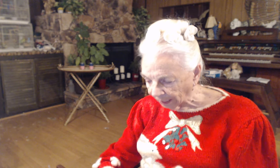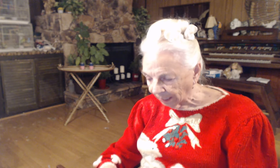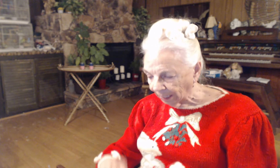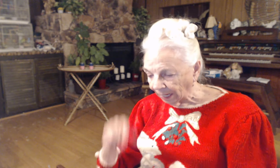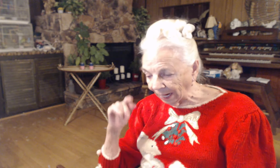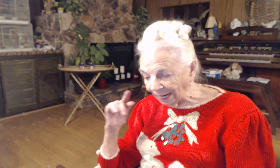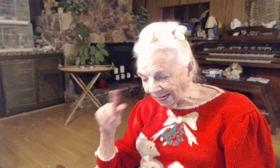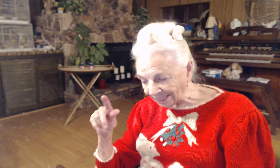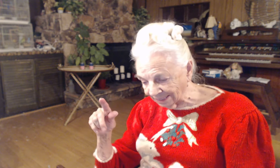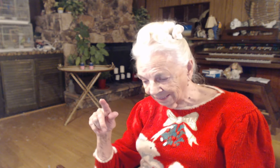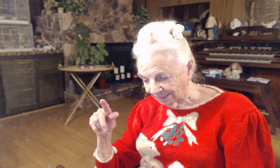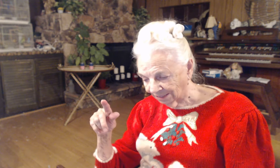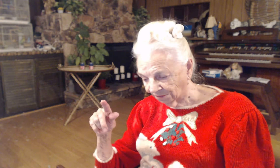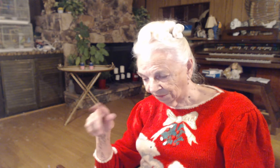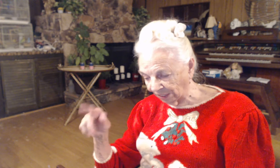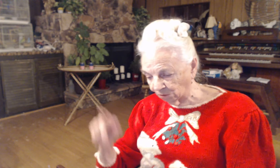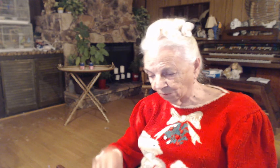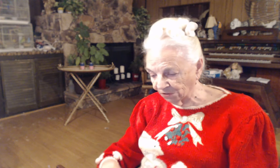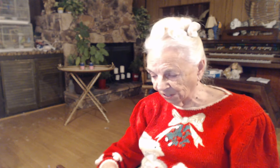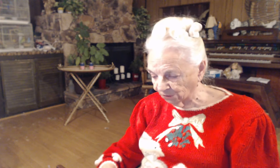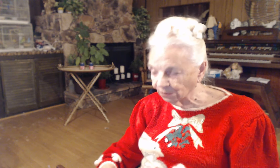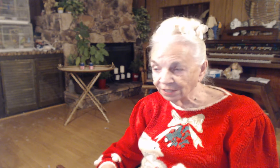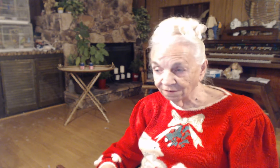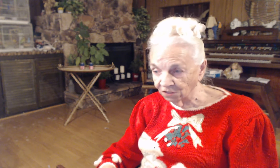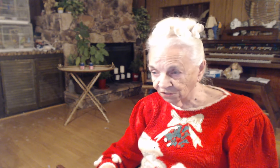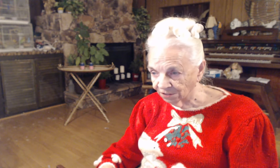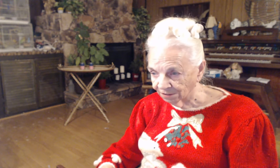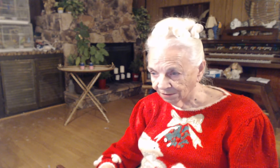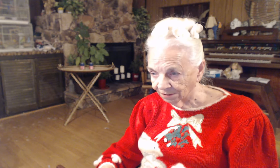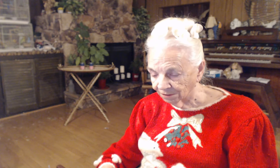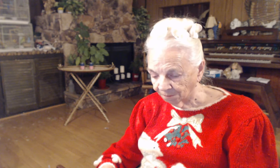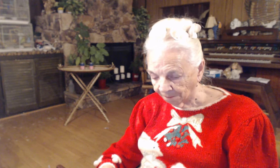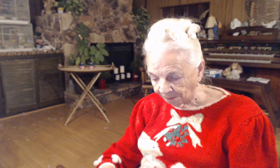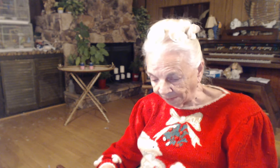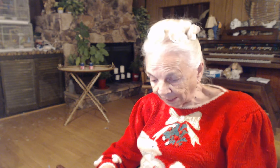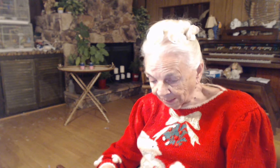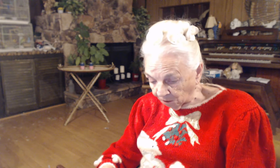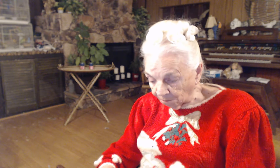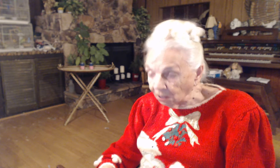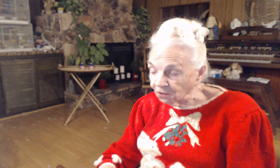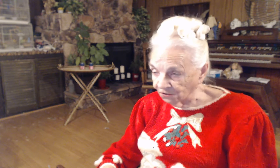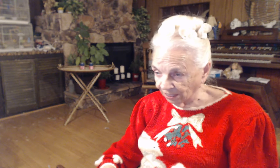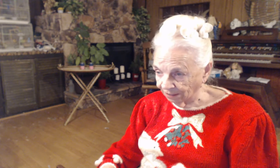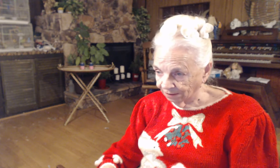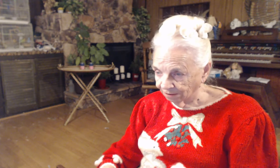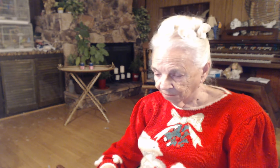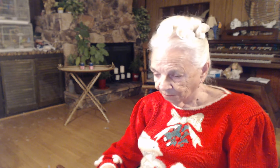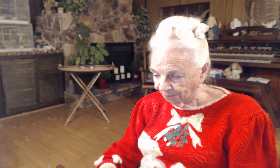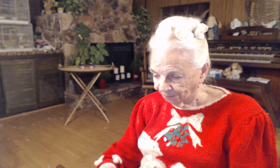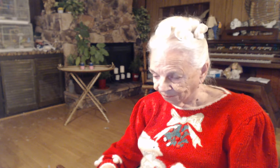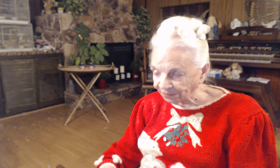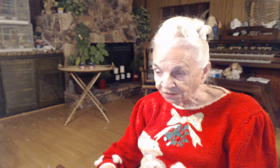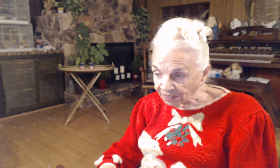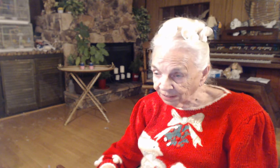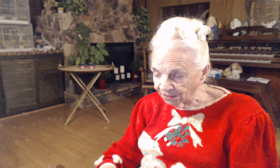And. They were possessed with devils. Now Mark said. Sickness.